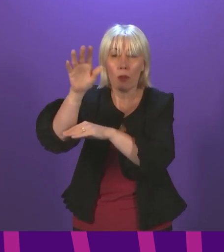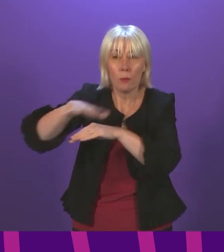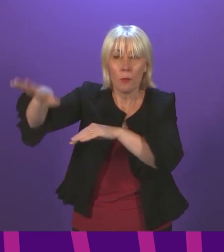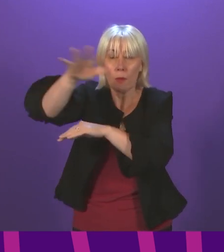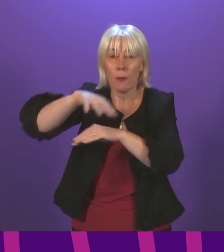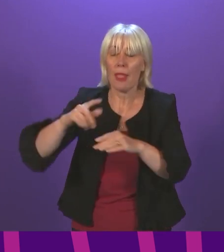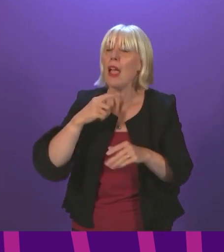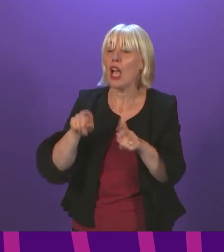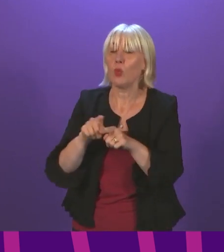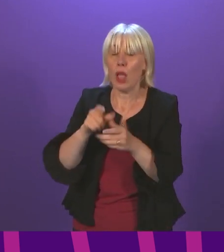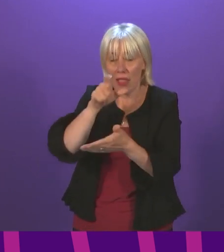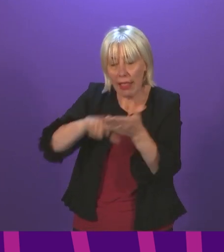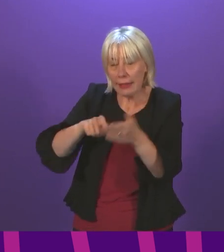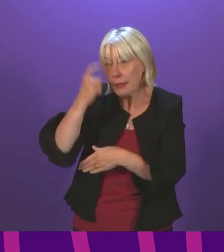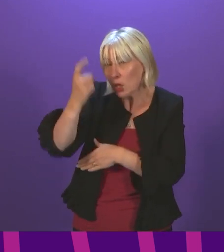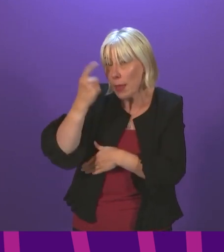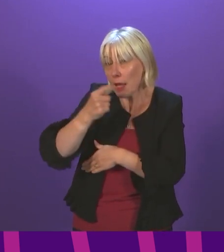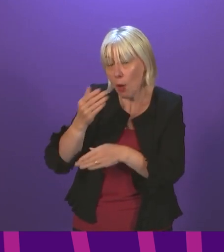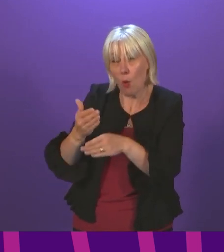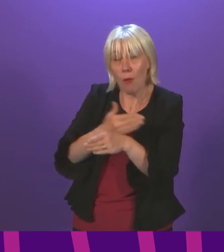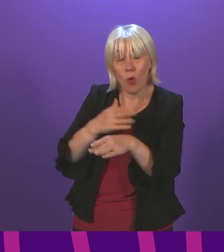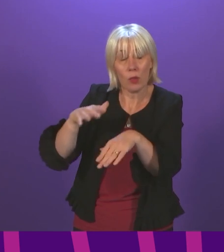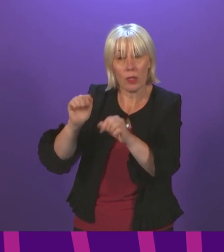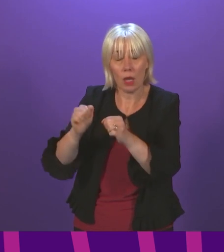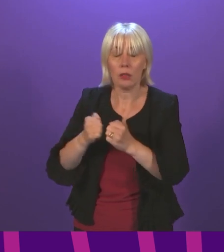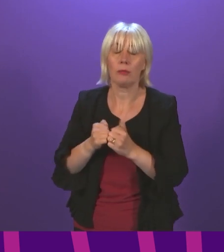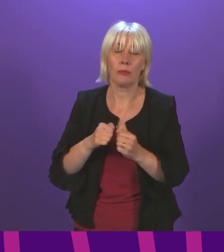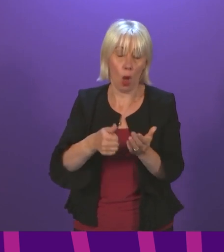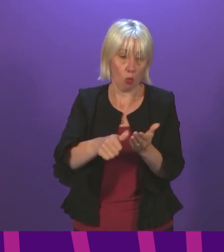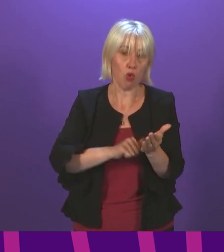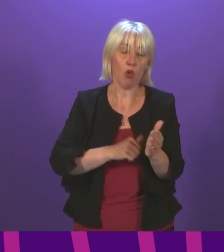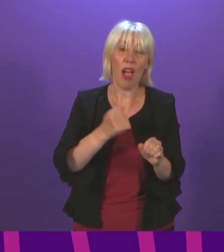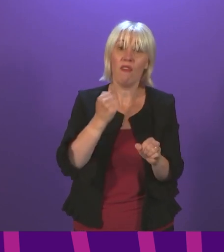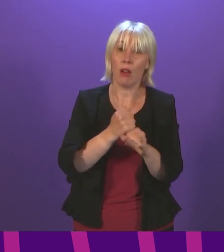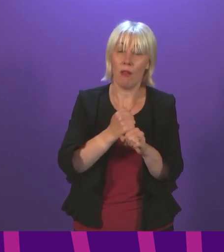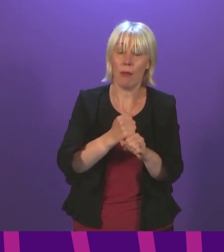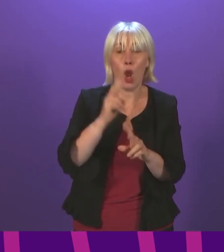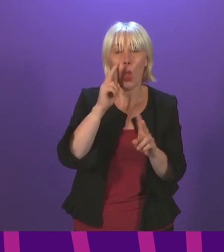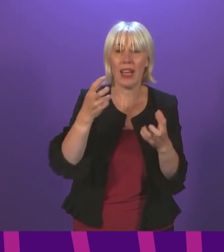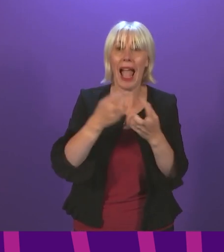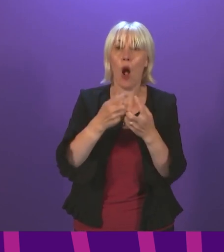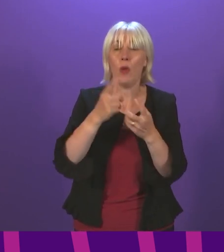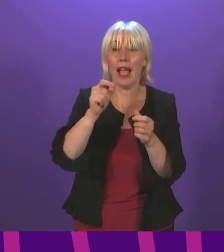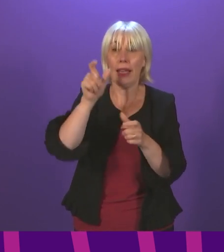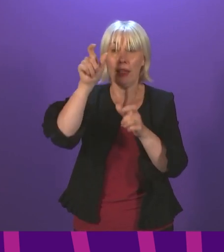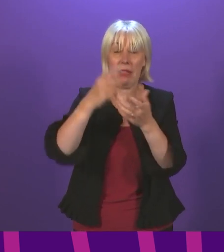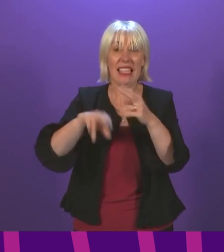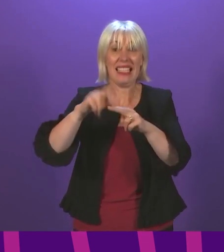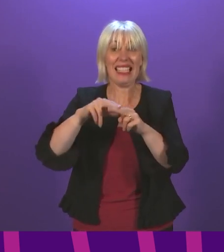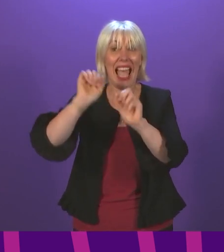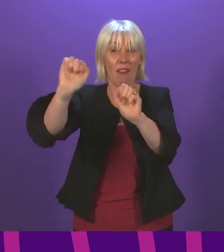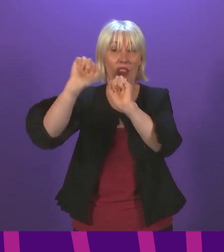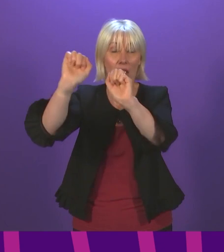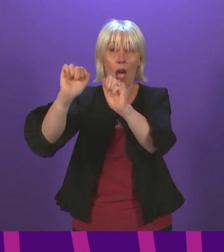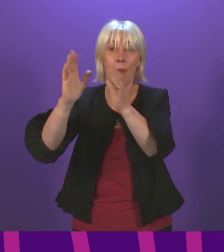development has not yet commenced. The programme for Government includes a commitment to develop an energy just transition plan. We have committed to working with